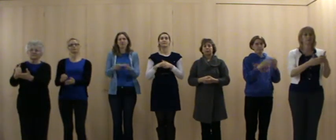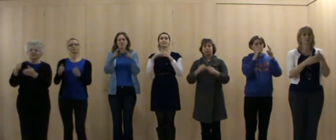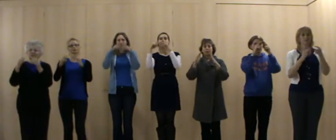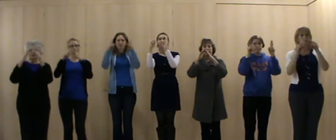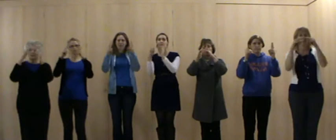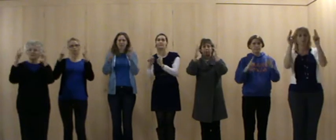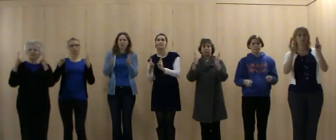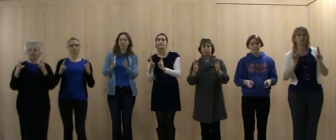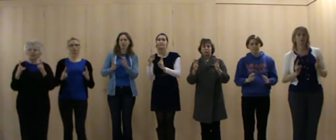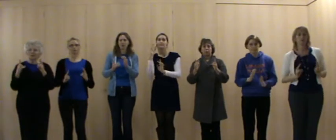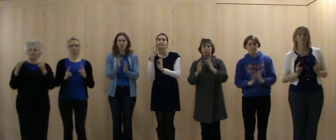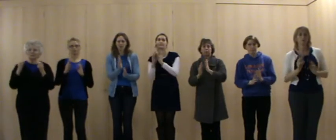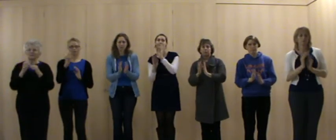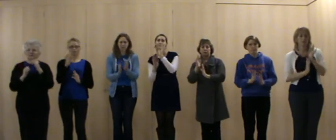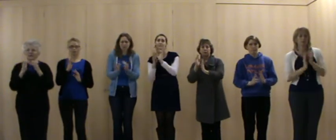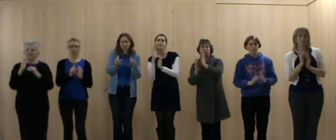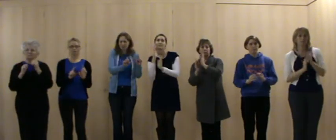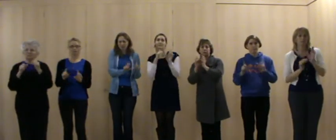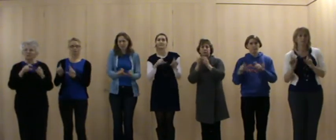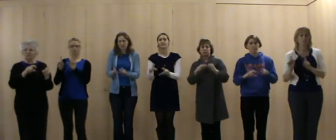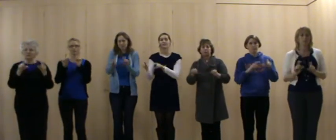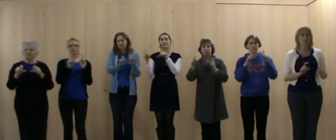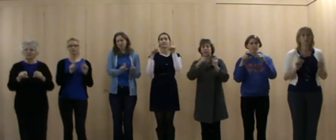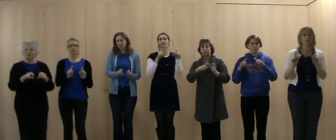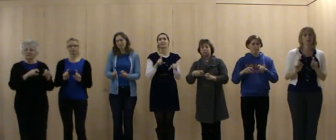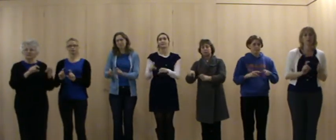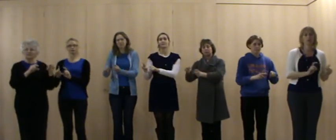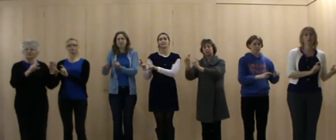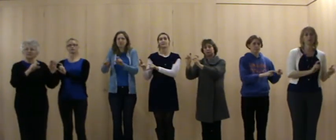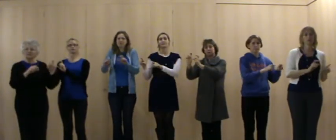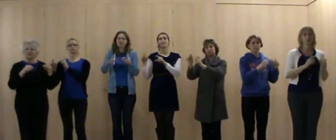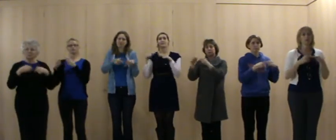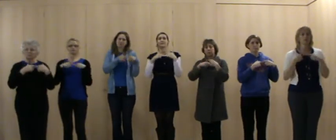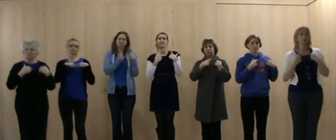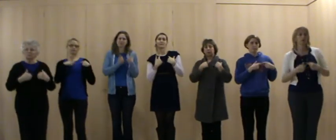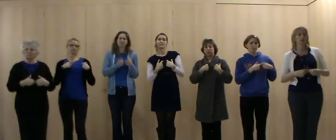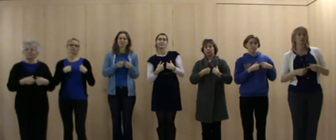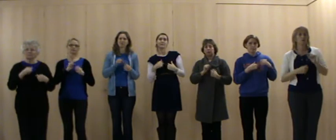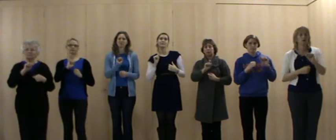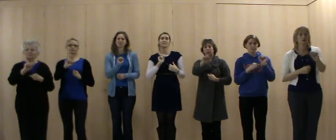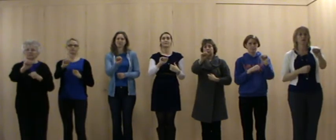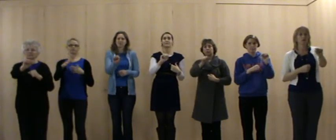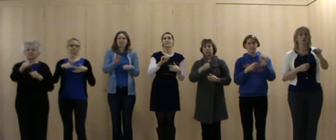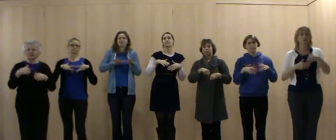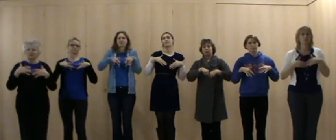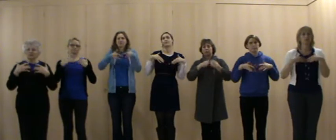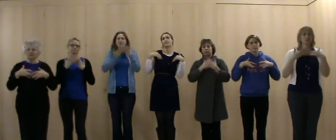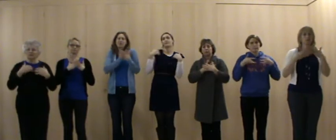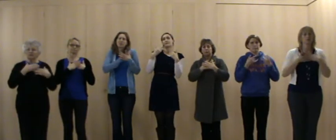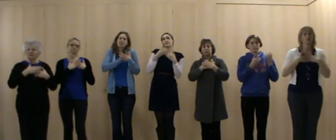Keep the home fires burning while your hearts are yearning.